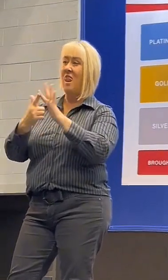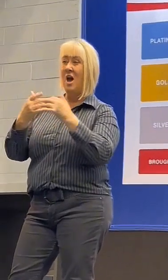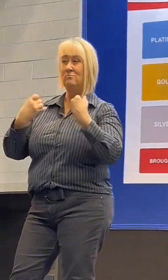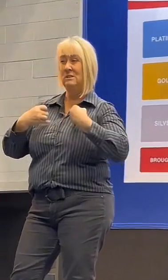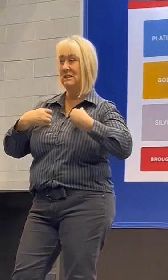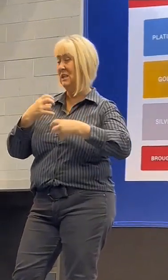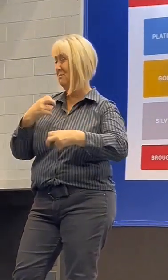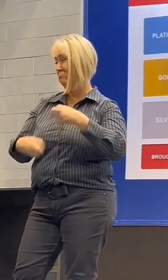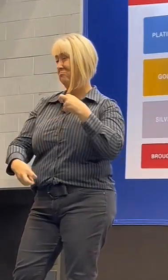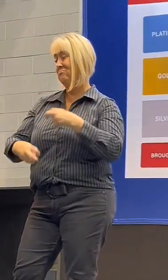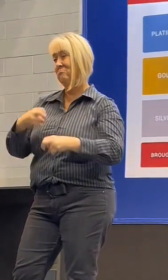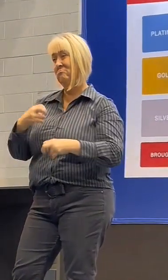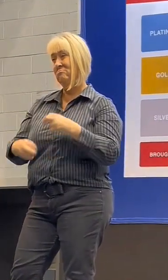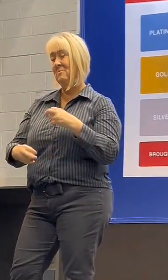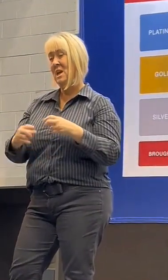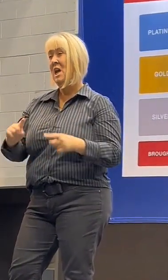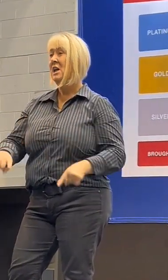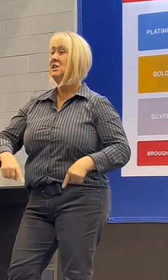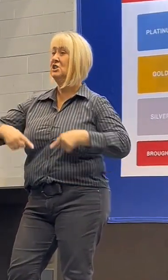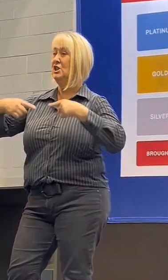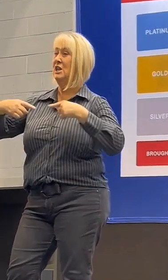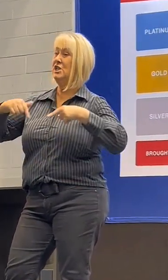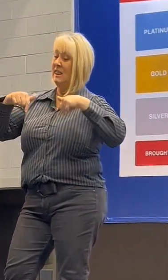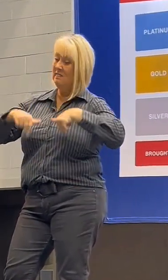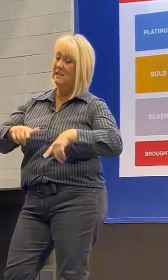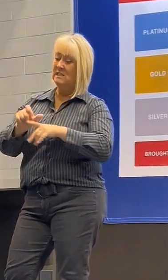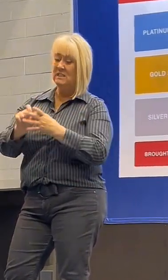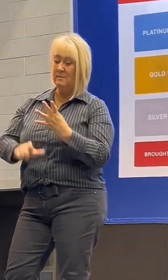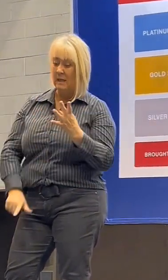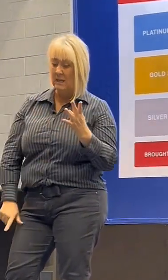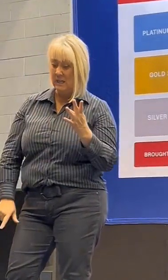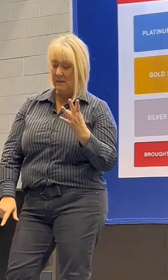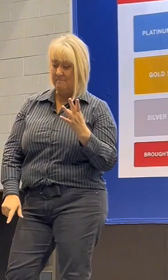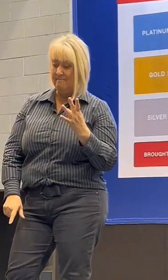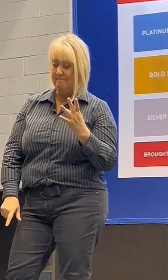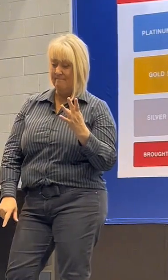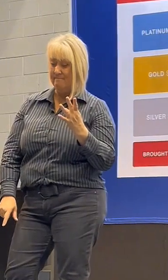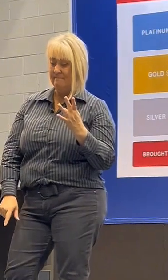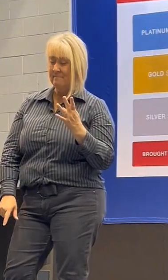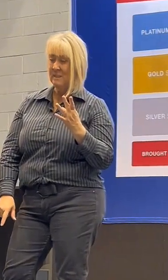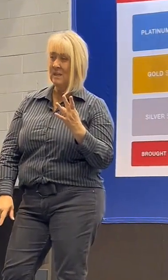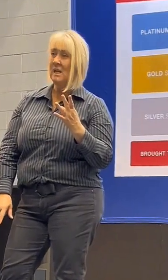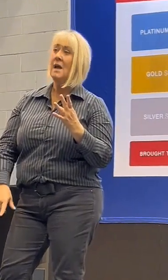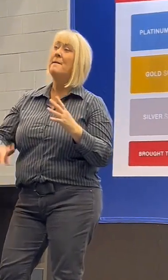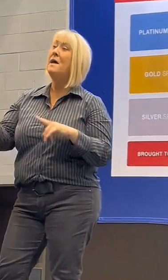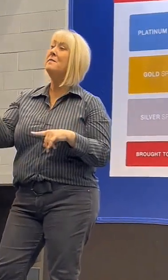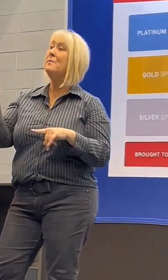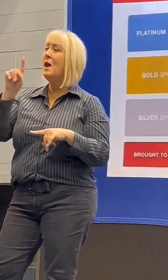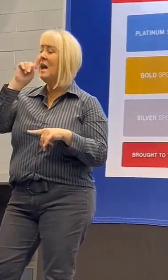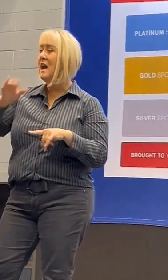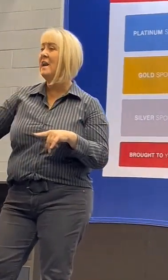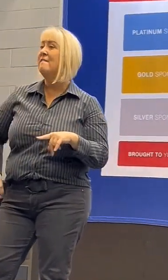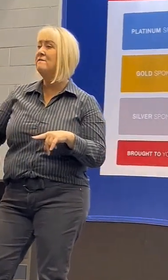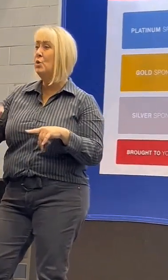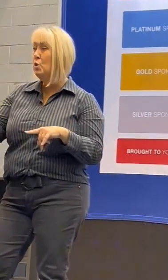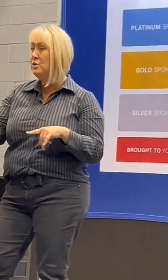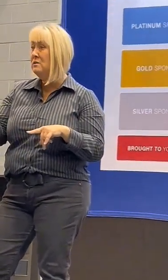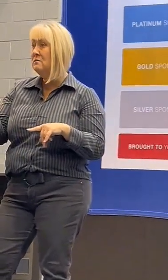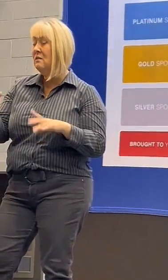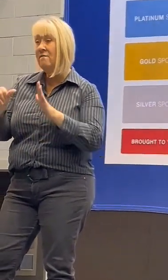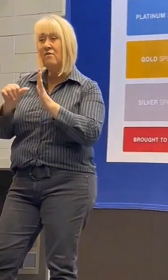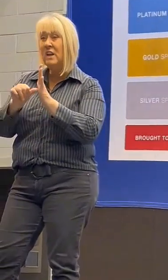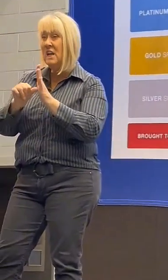invisible disability that persists. At the moment, I can't afford to financially or mentally